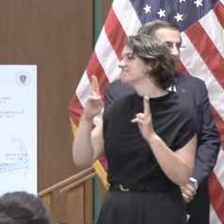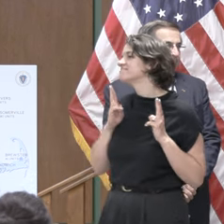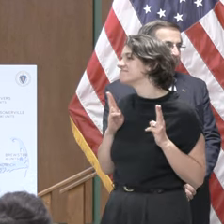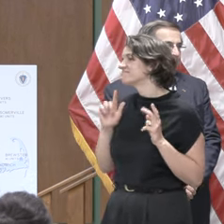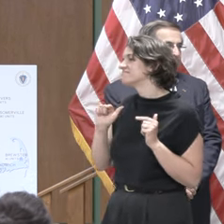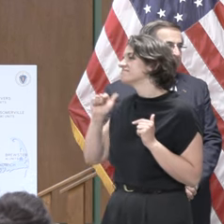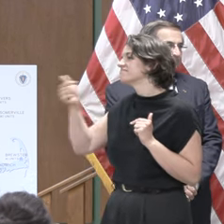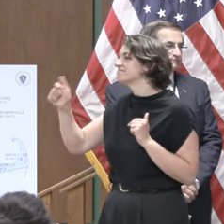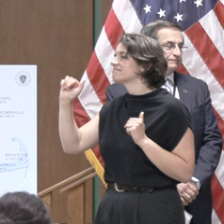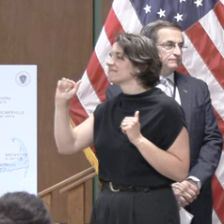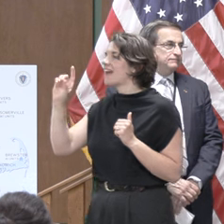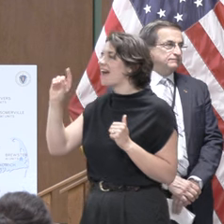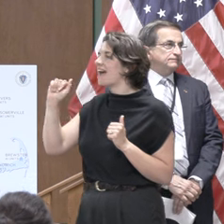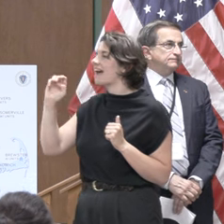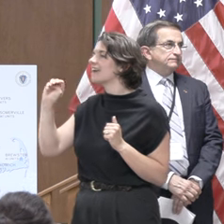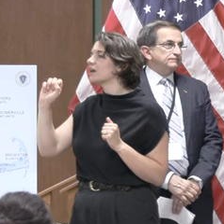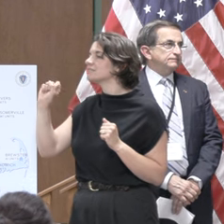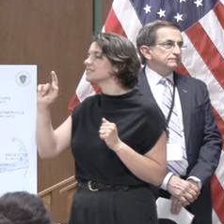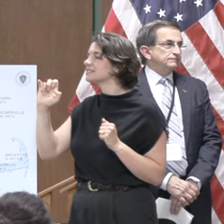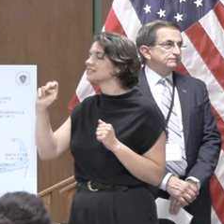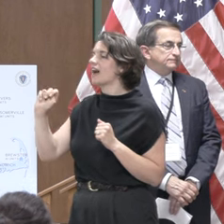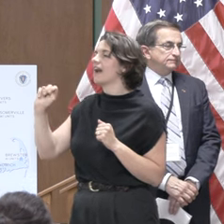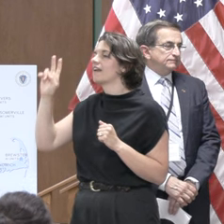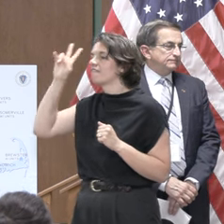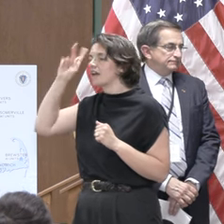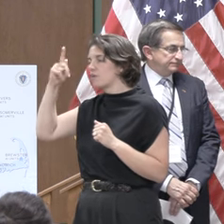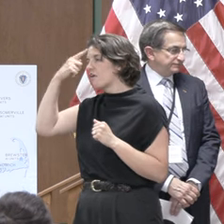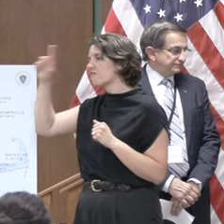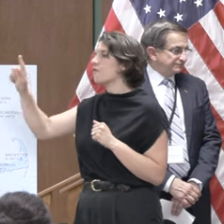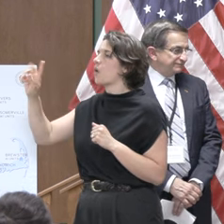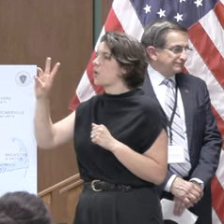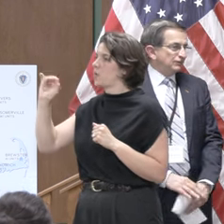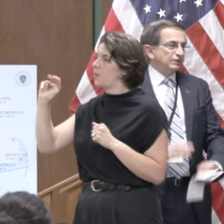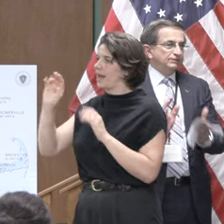today adam stein executive vice president for wind companies